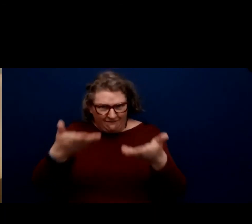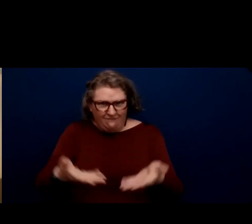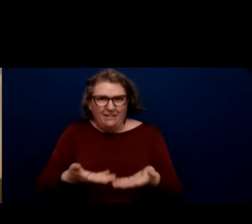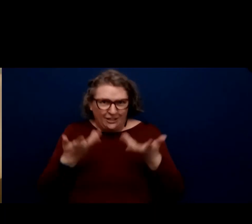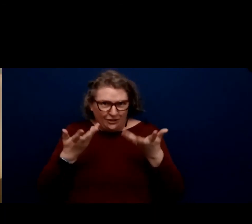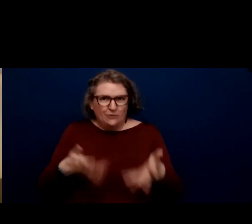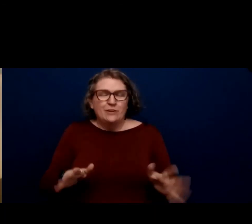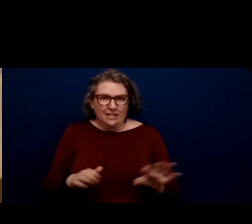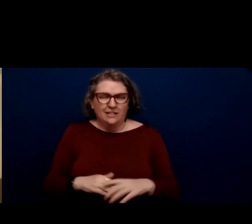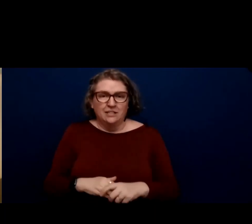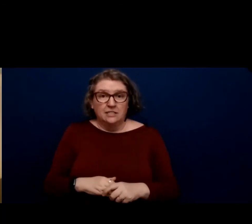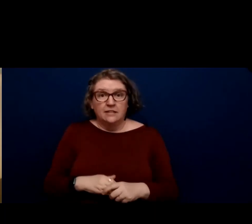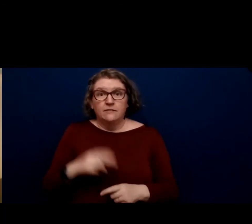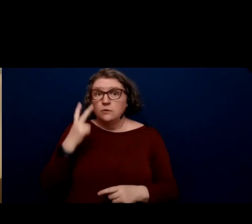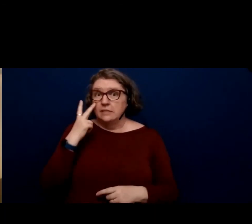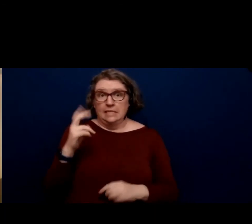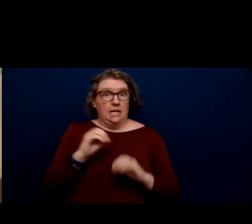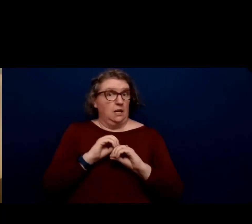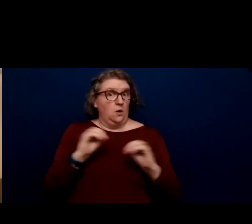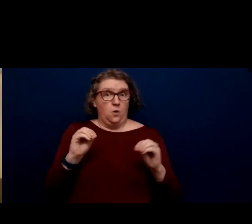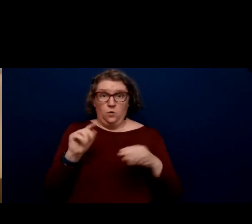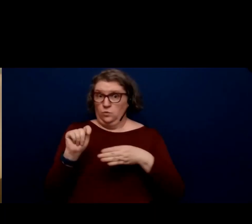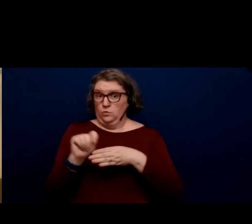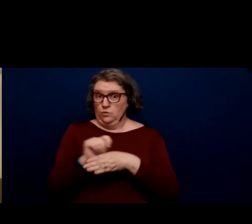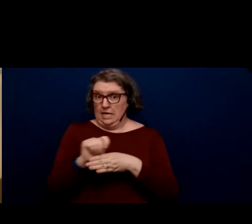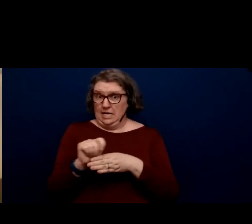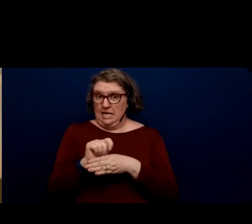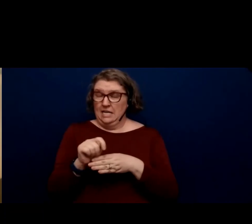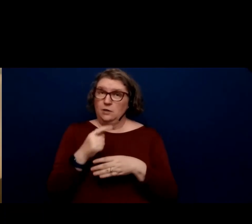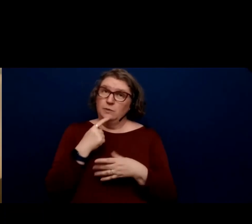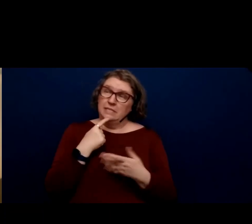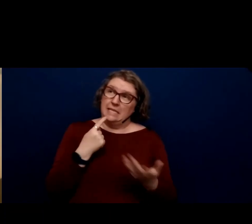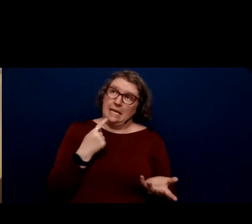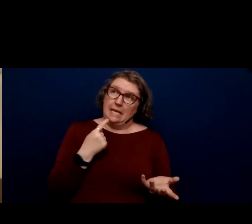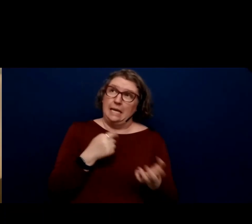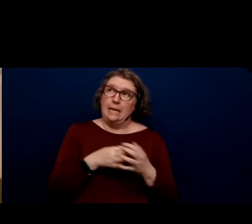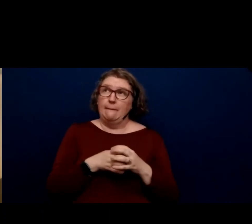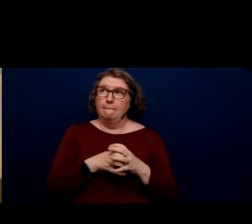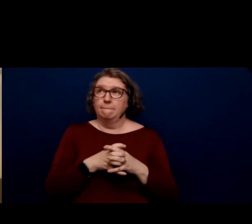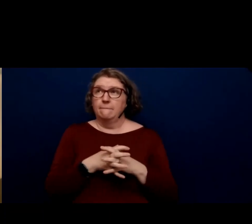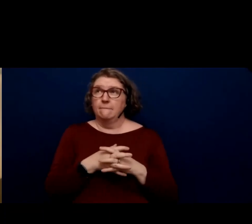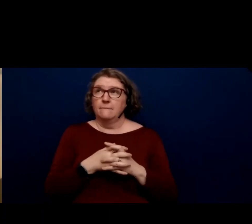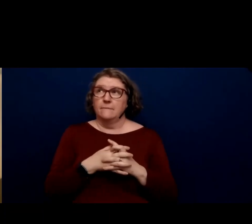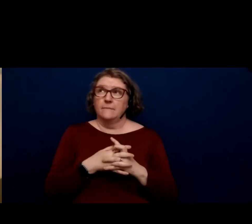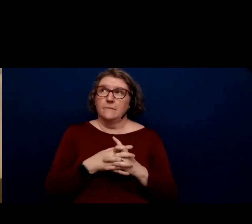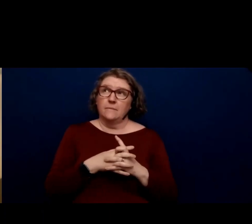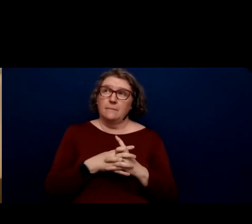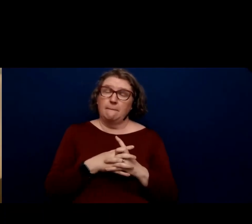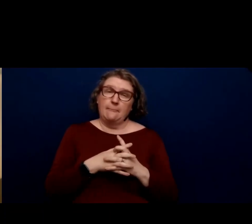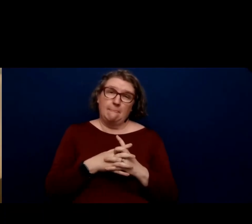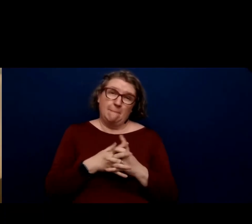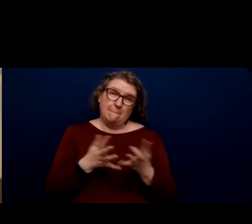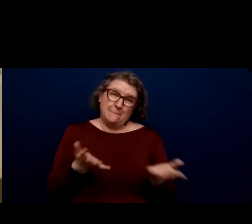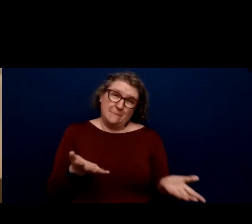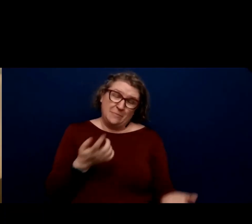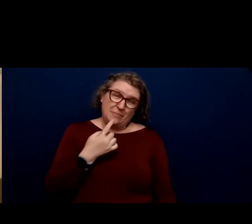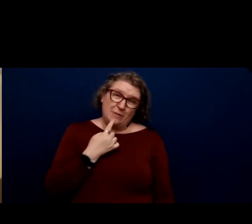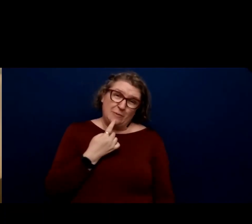uh, if you've seen none of the training, I would say, um, I would say,